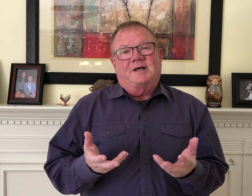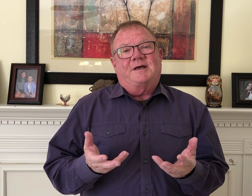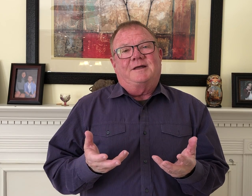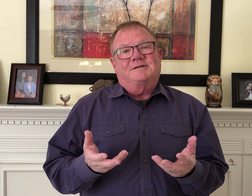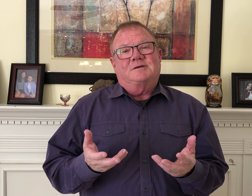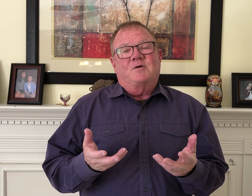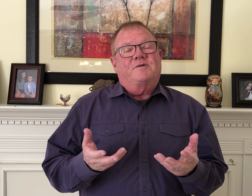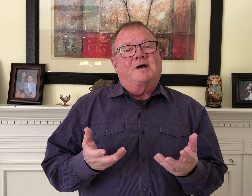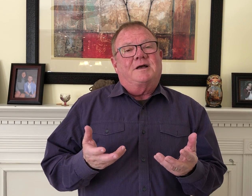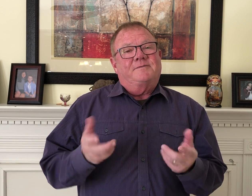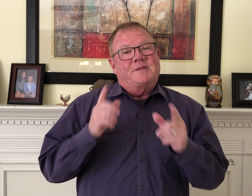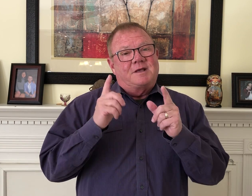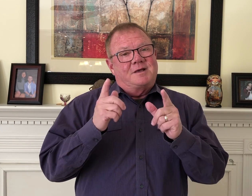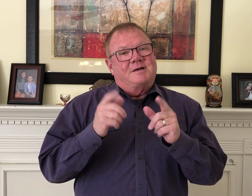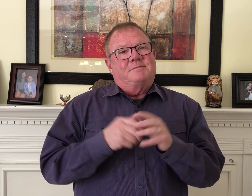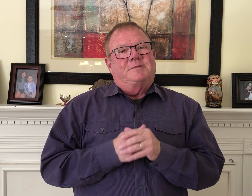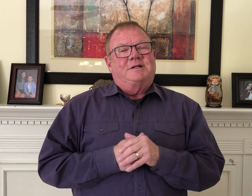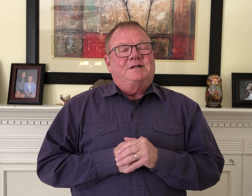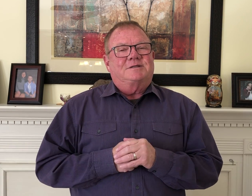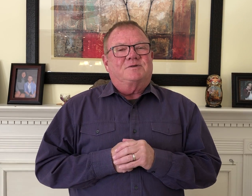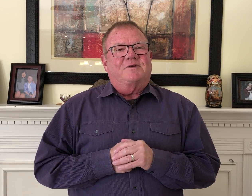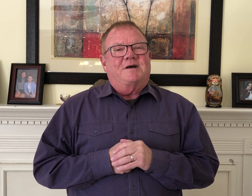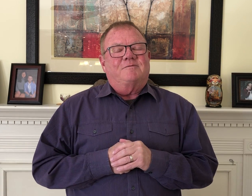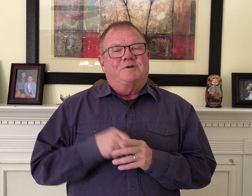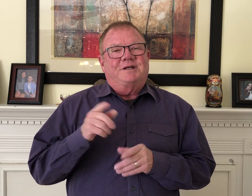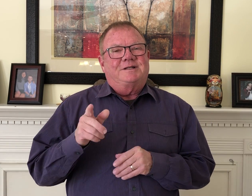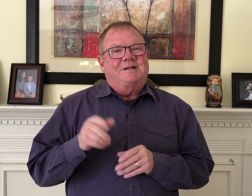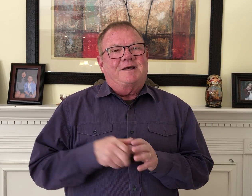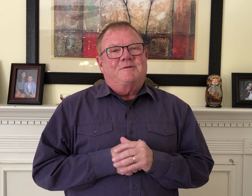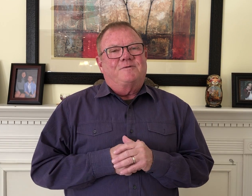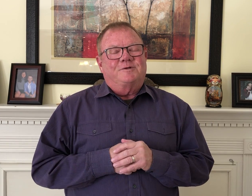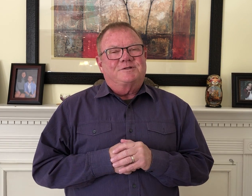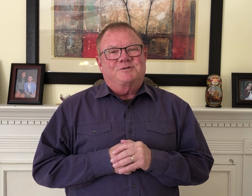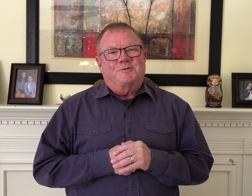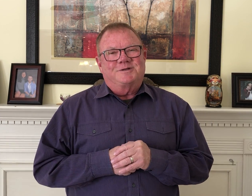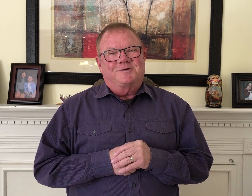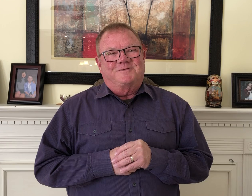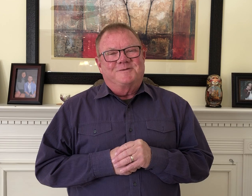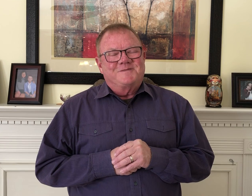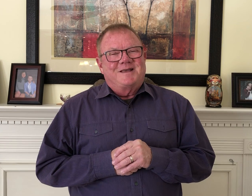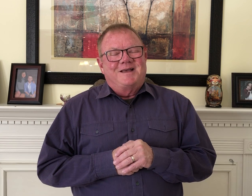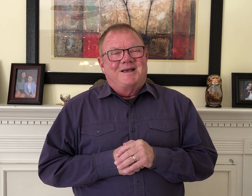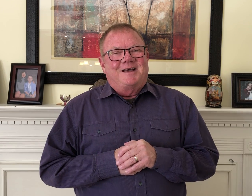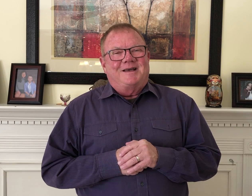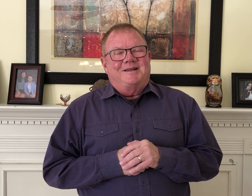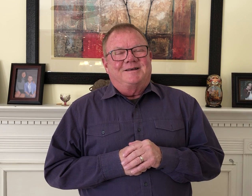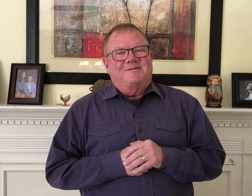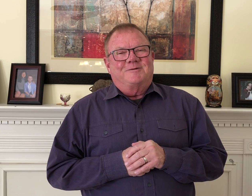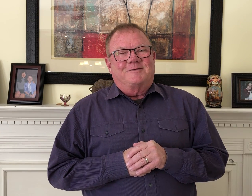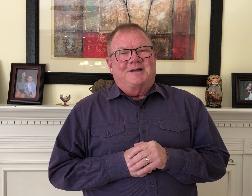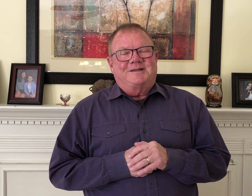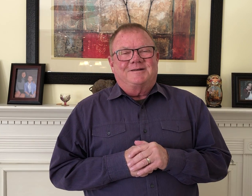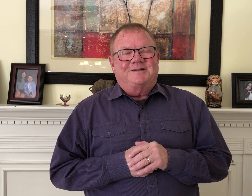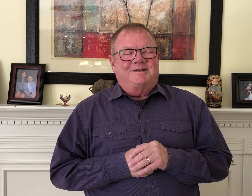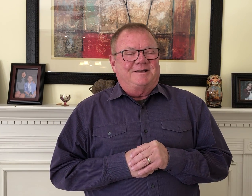lions overnight, but he did survive. We'll get to that before this story's over. And we're right there today.